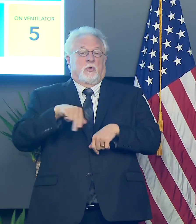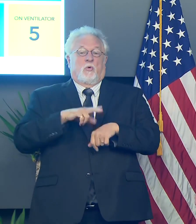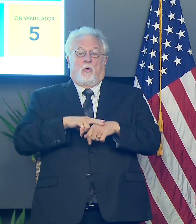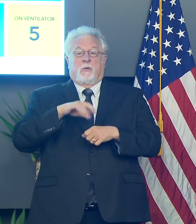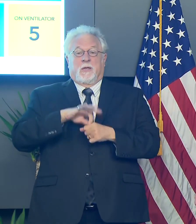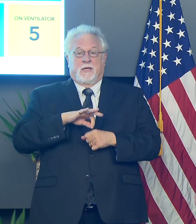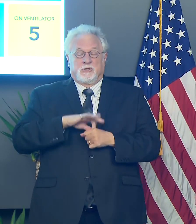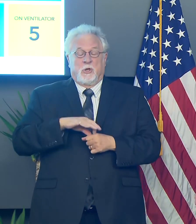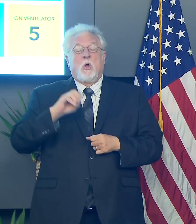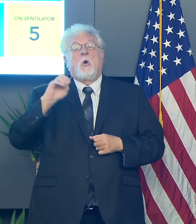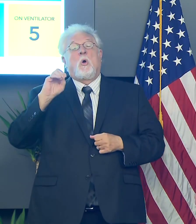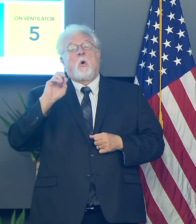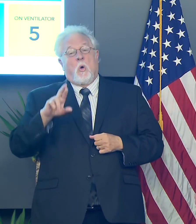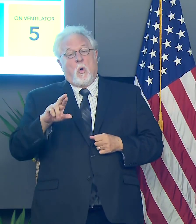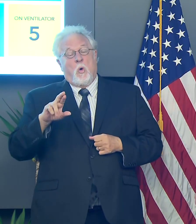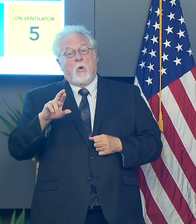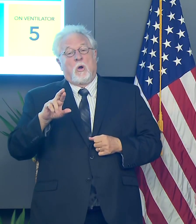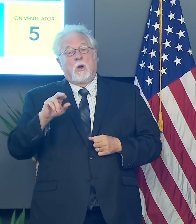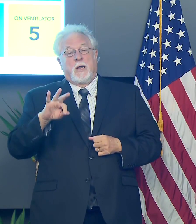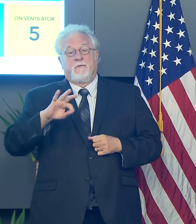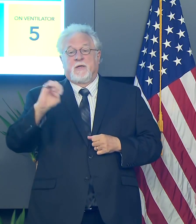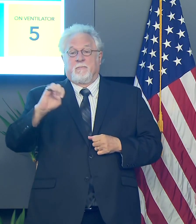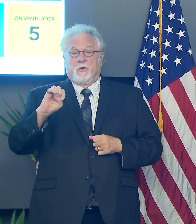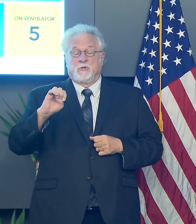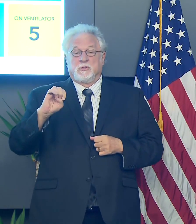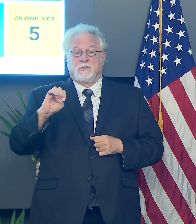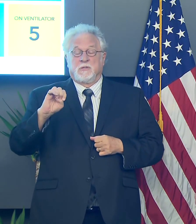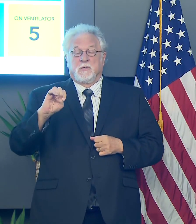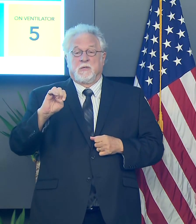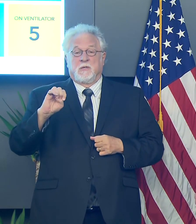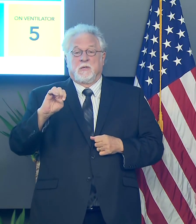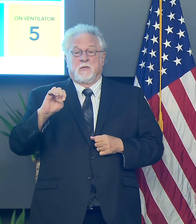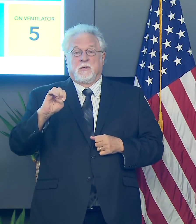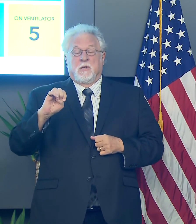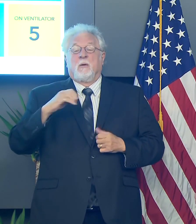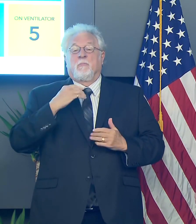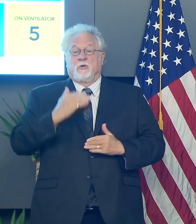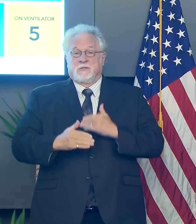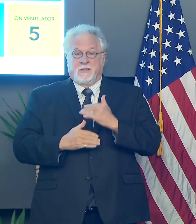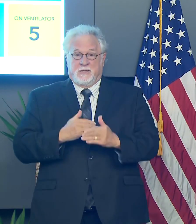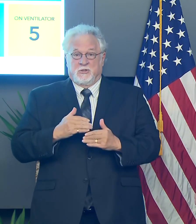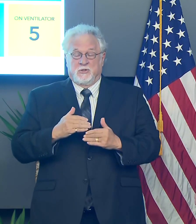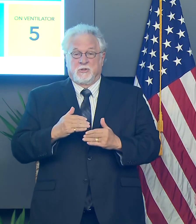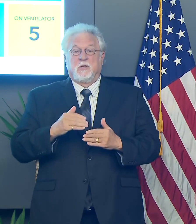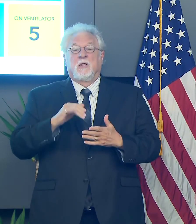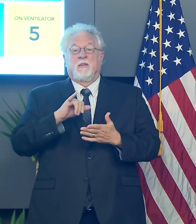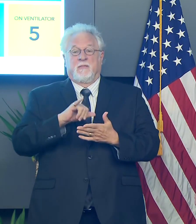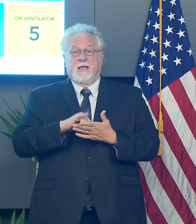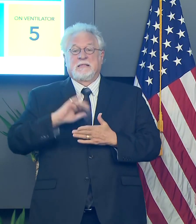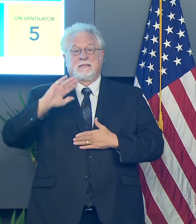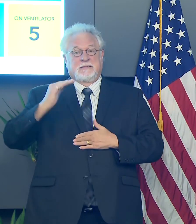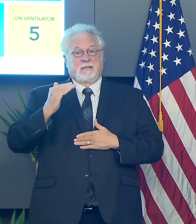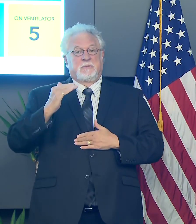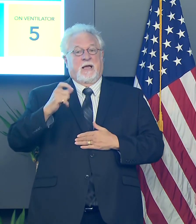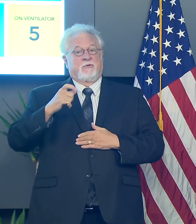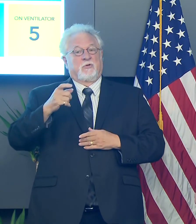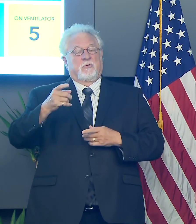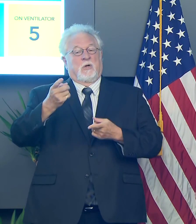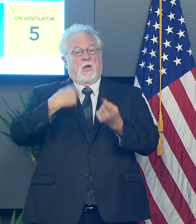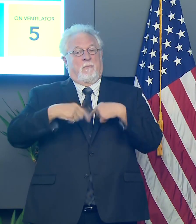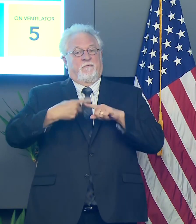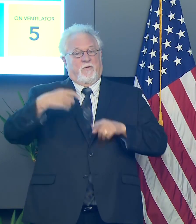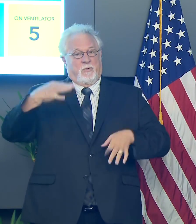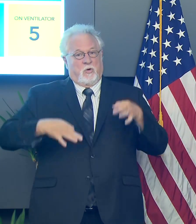provides for, or if there's gonna be an emergency, um, procedures in place that it appears to me is gonna come from the court.